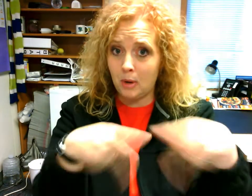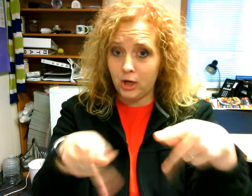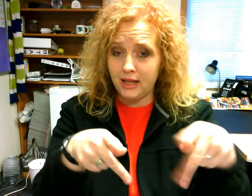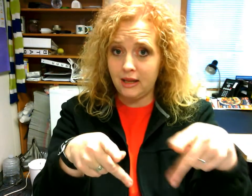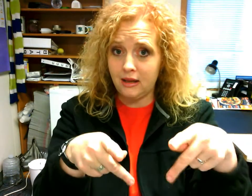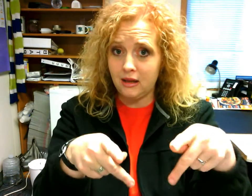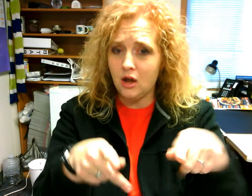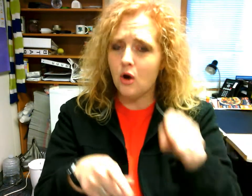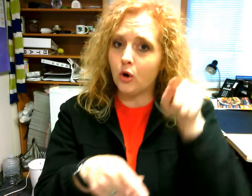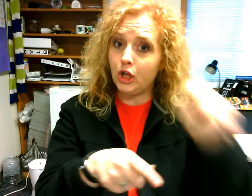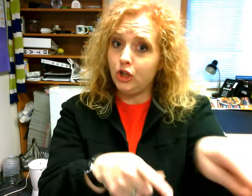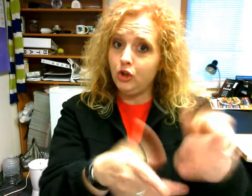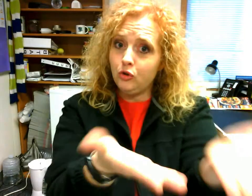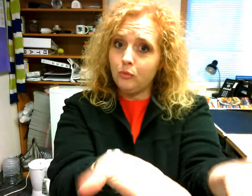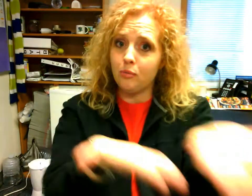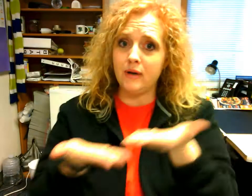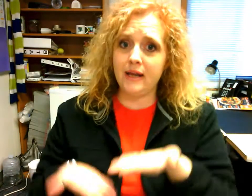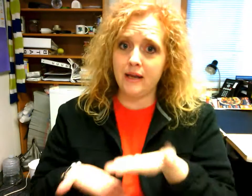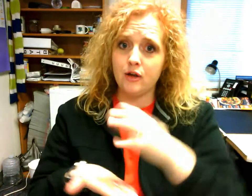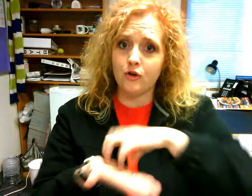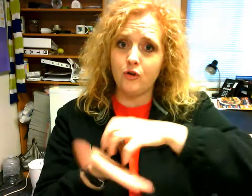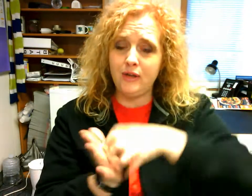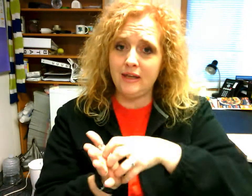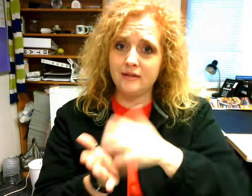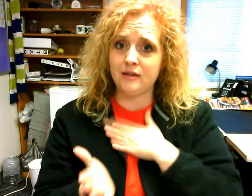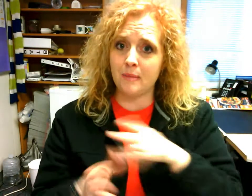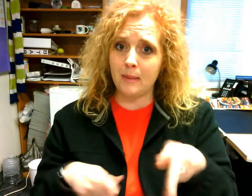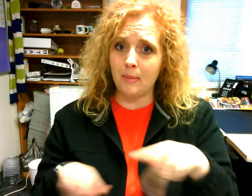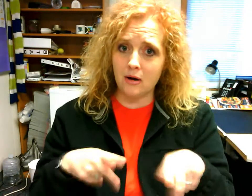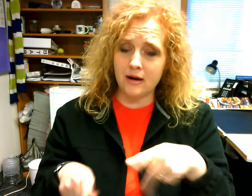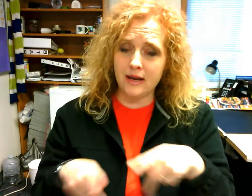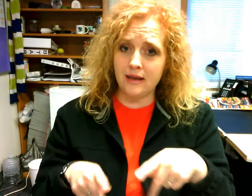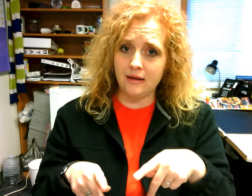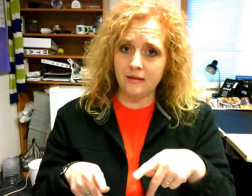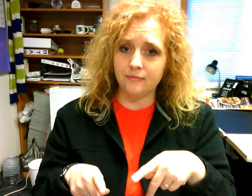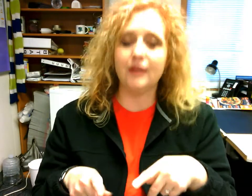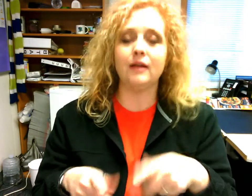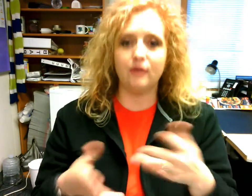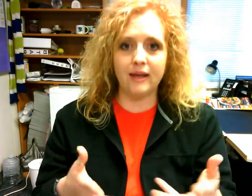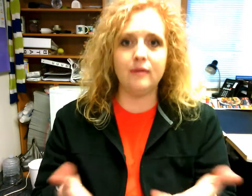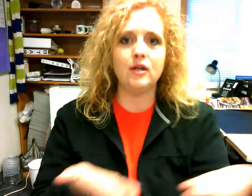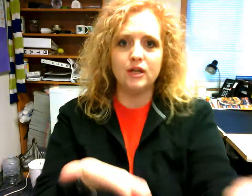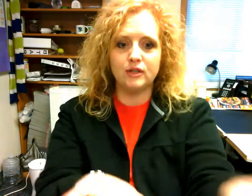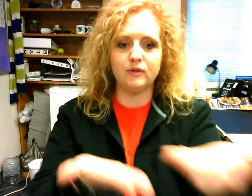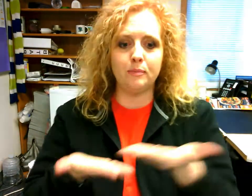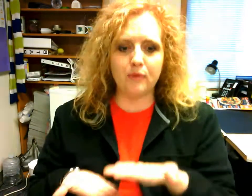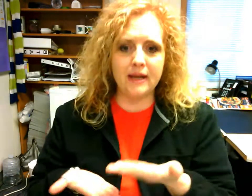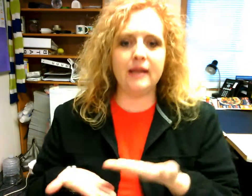party or can you bring cookies to my party okay so it's bring